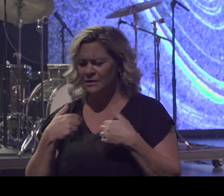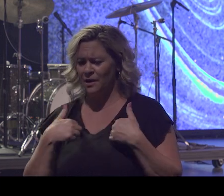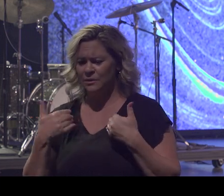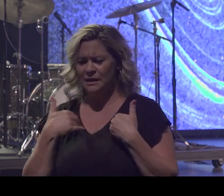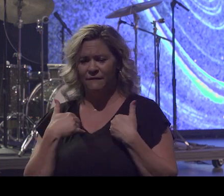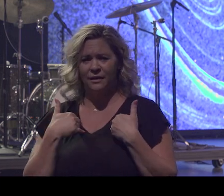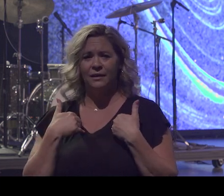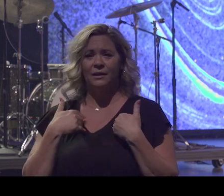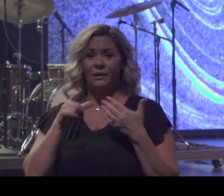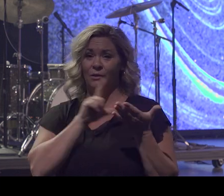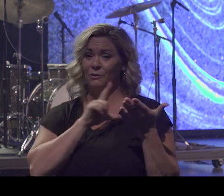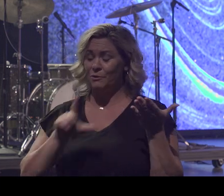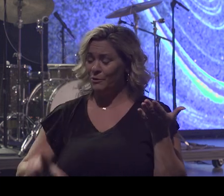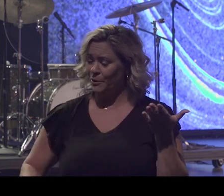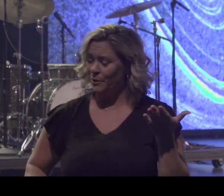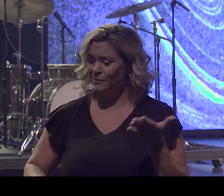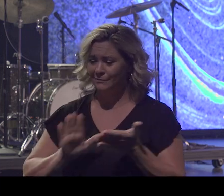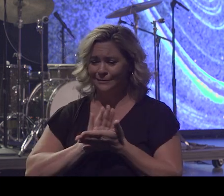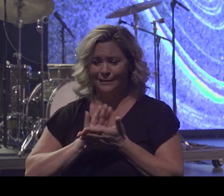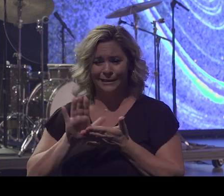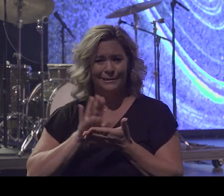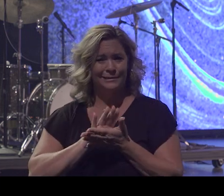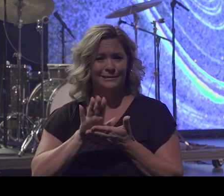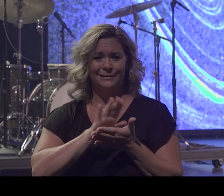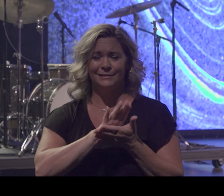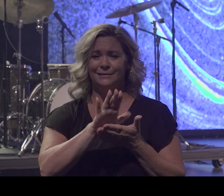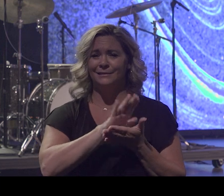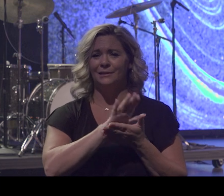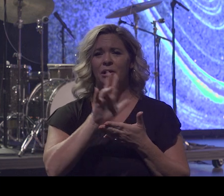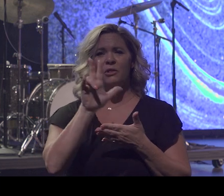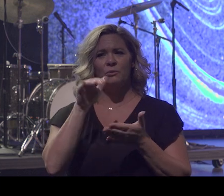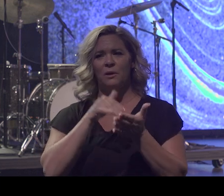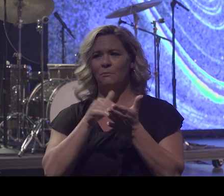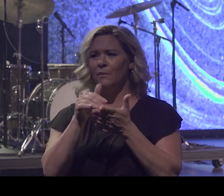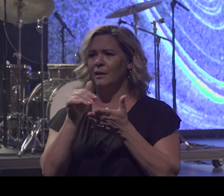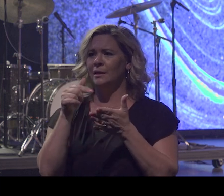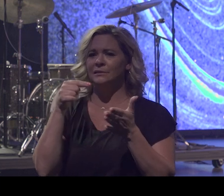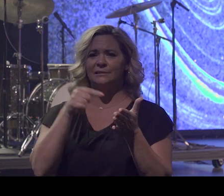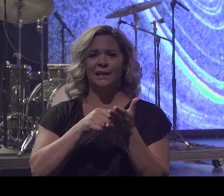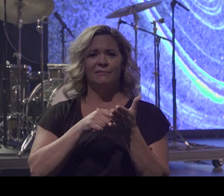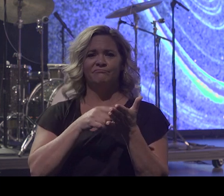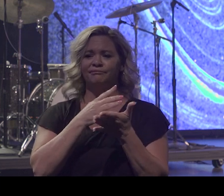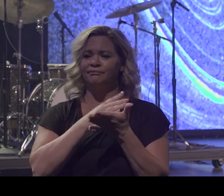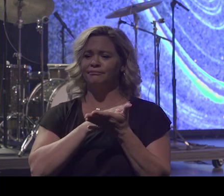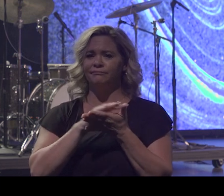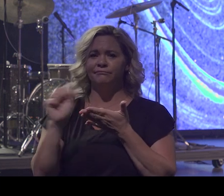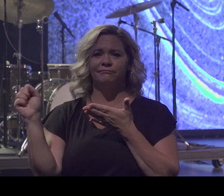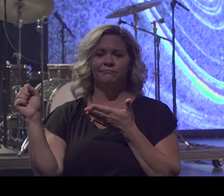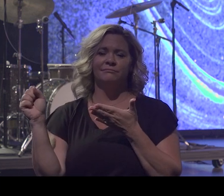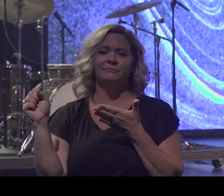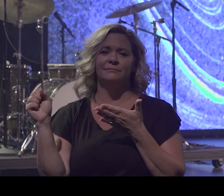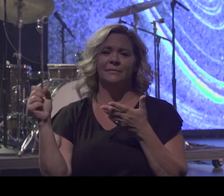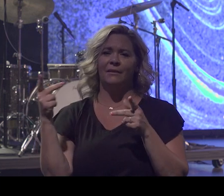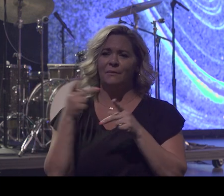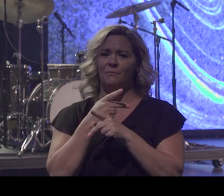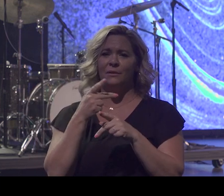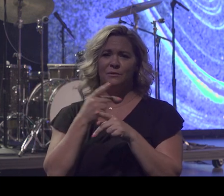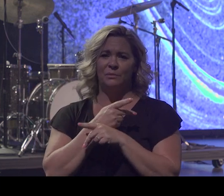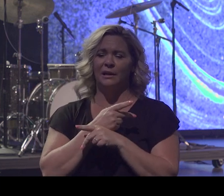cleaned it all up. Three million in debt. He cleaned up the debt and multiplied me and Tracy and gave us a ministry.